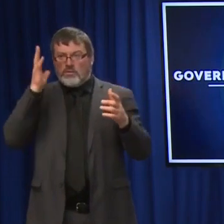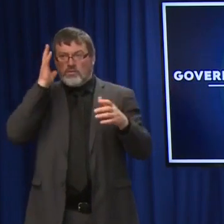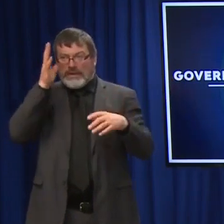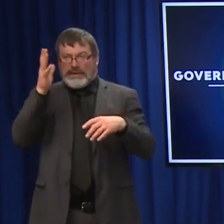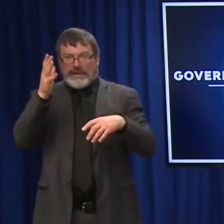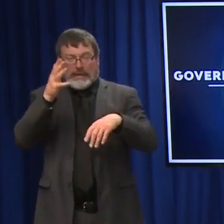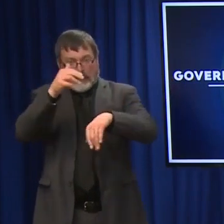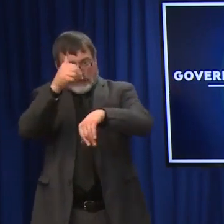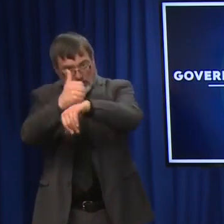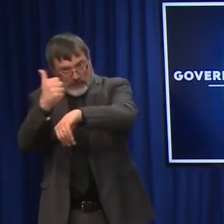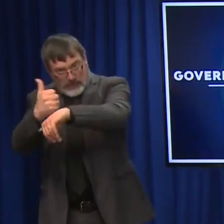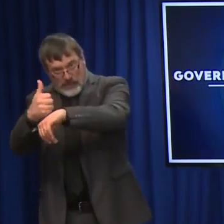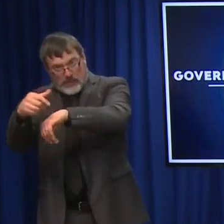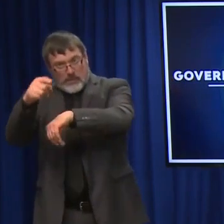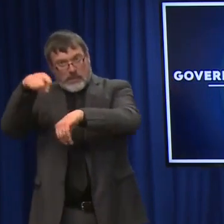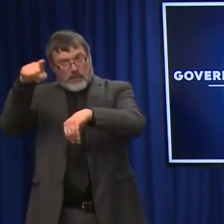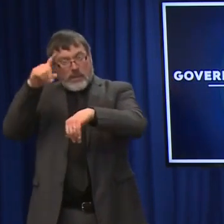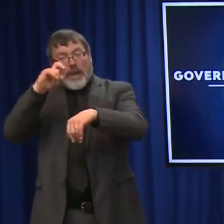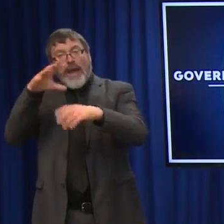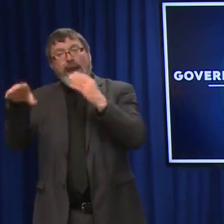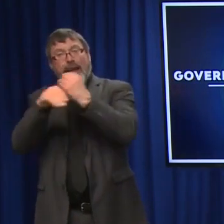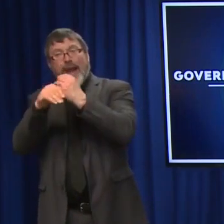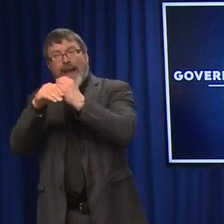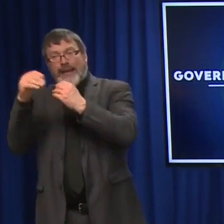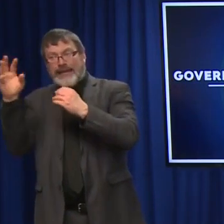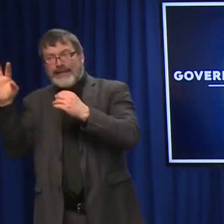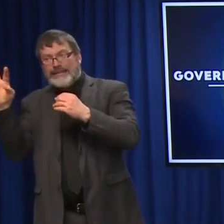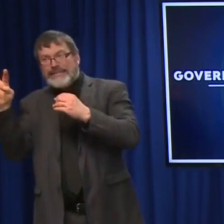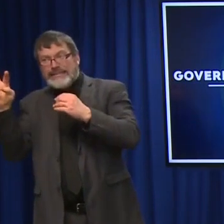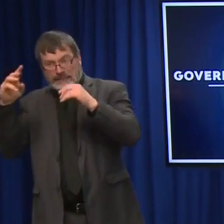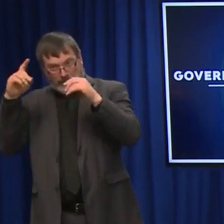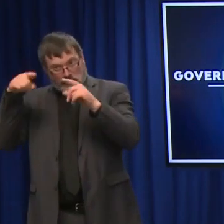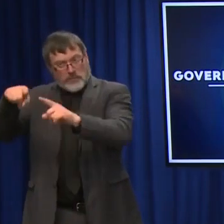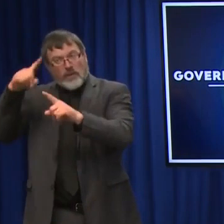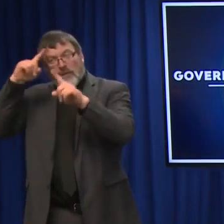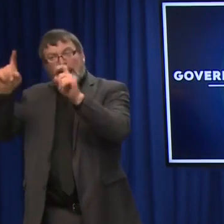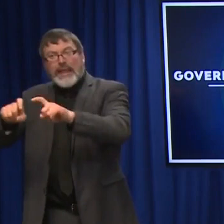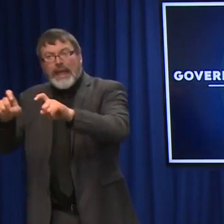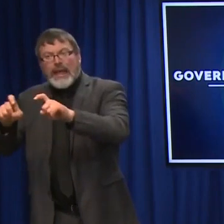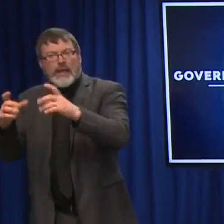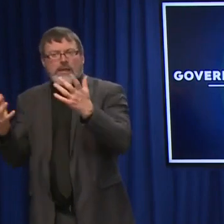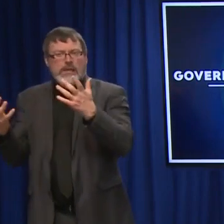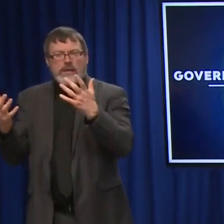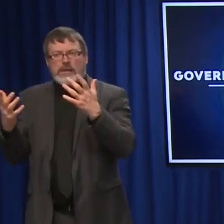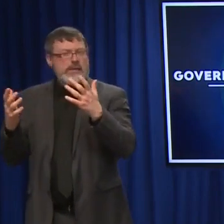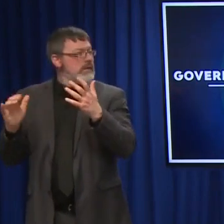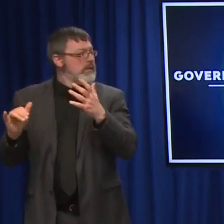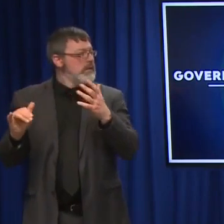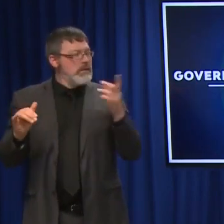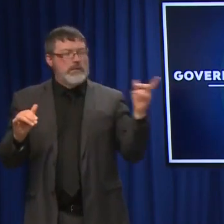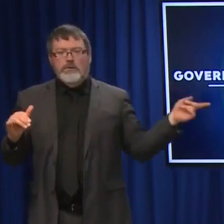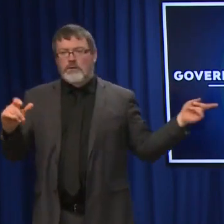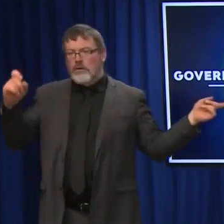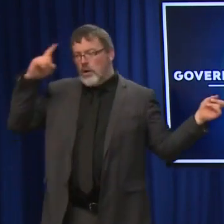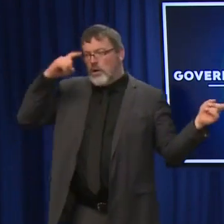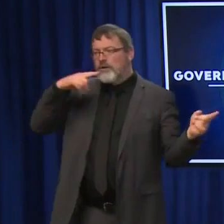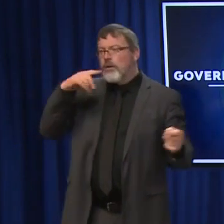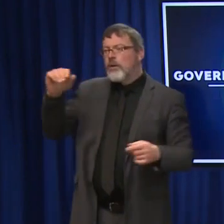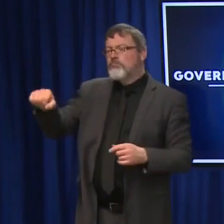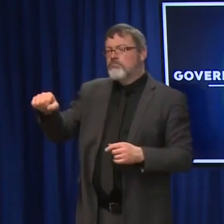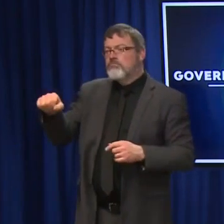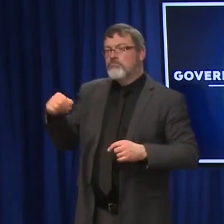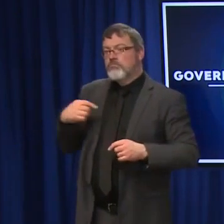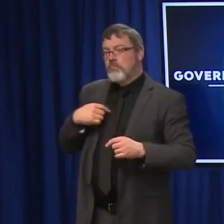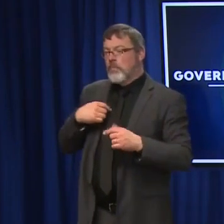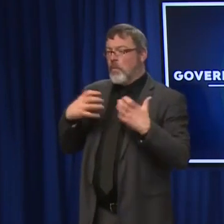sites? So the mission is, we going to create more fixed test sites? I can honestly tell you, we have more